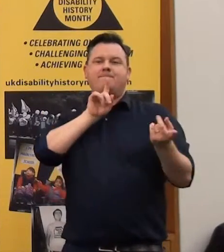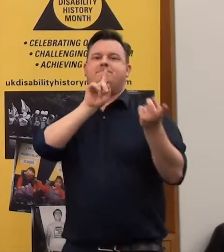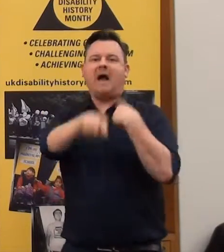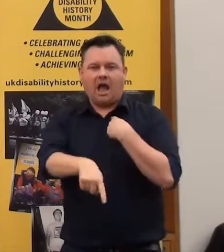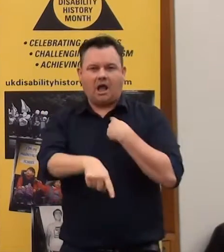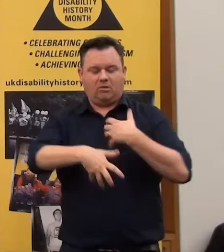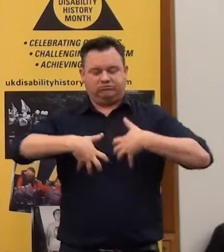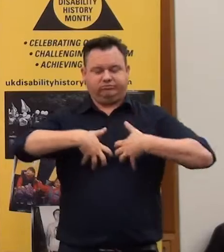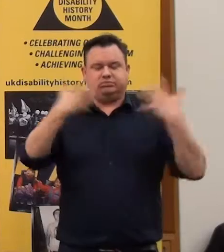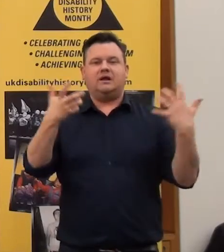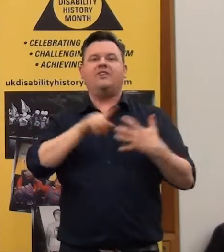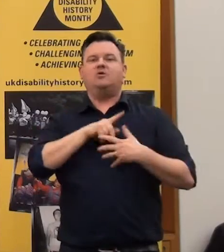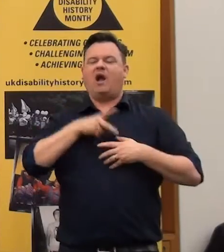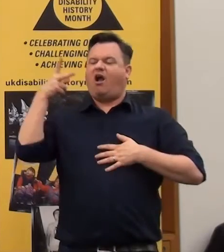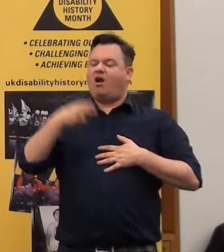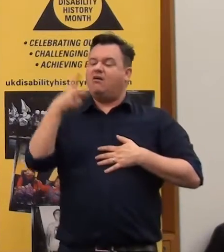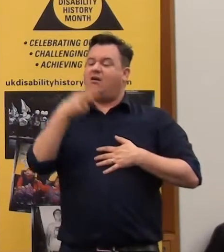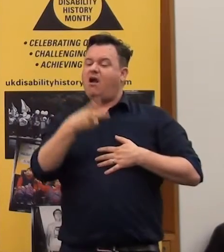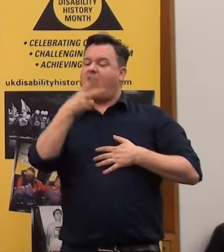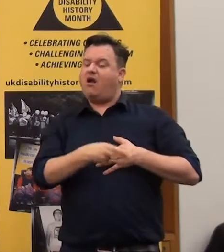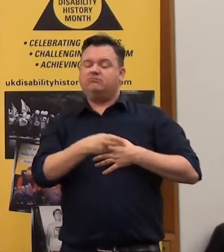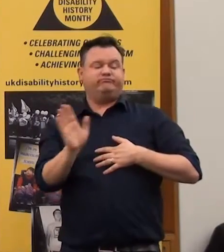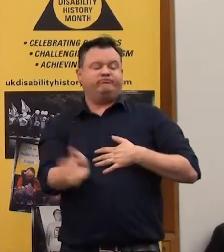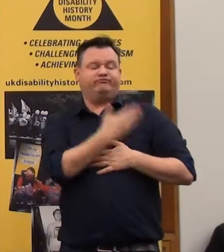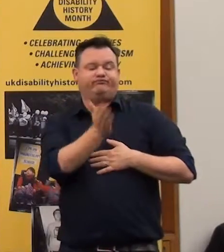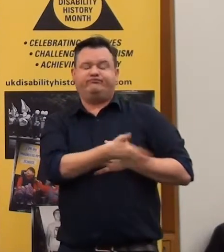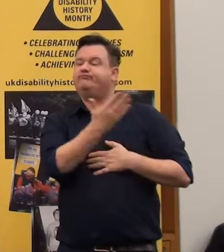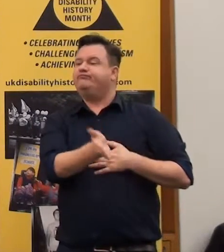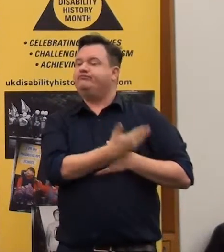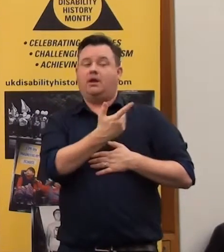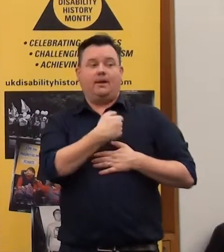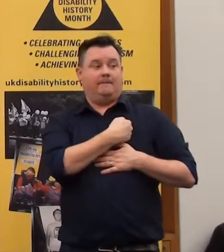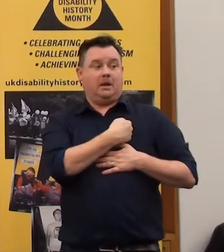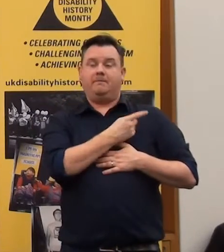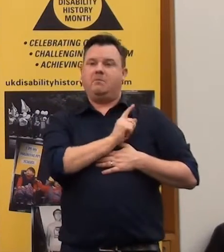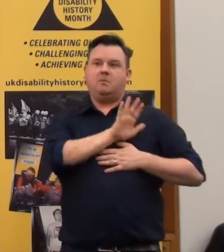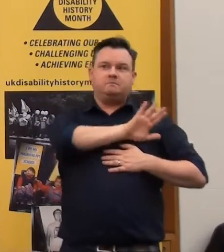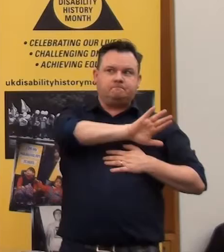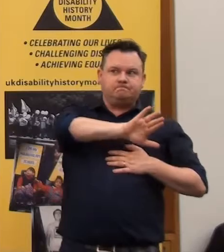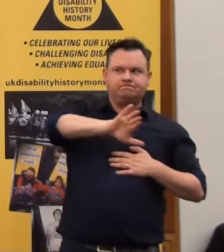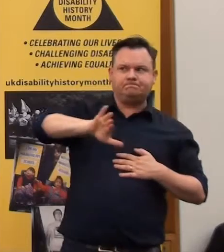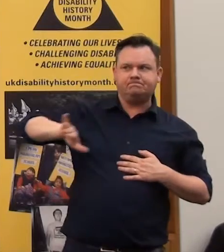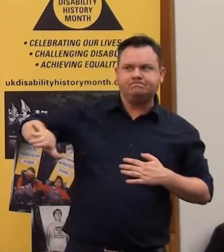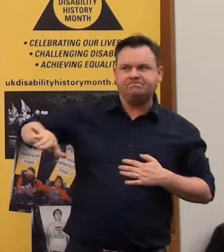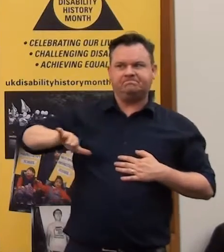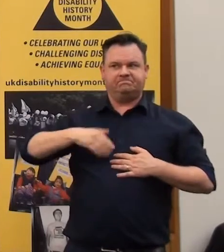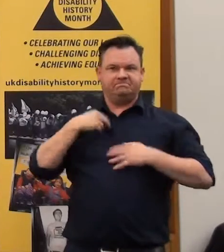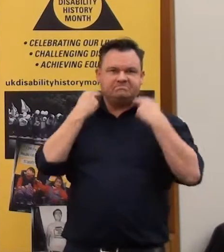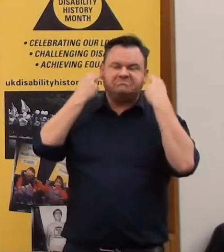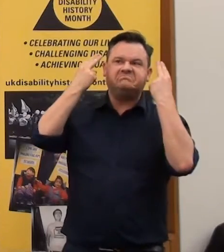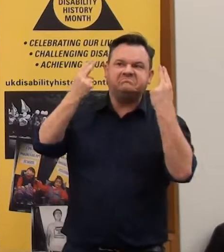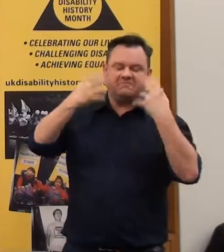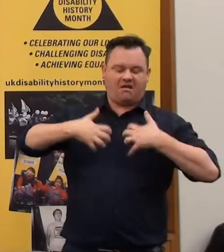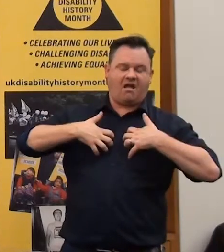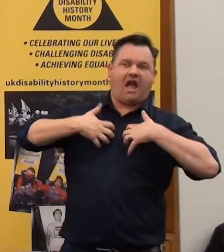so many cuts out of disabled people. Well, people are speaking back. They are fighting back. They are speaking up. And they're angry.